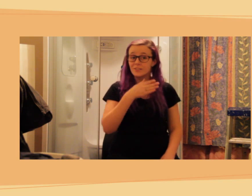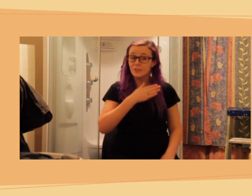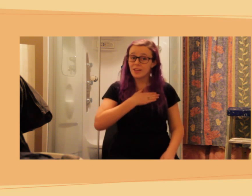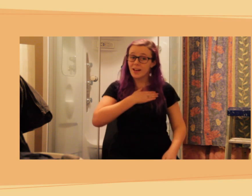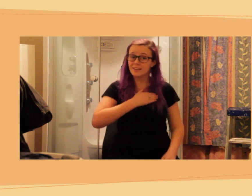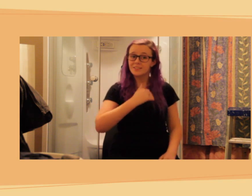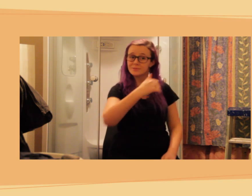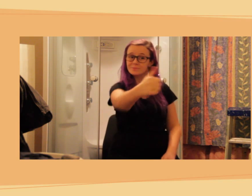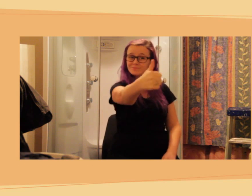if you like.